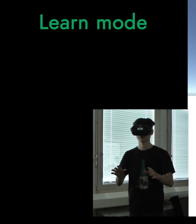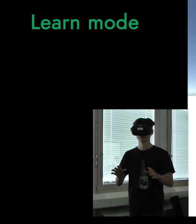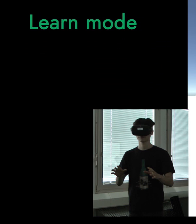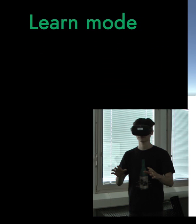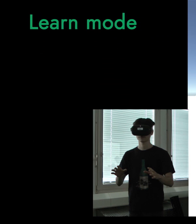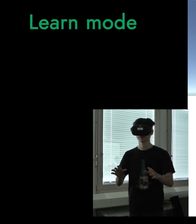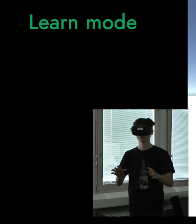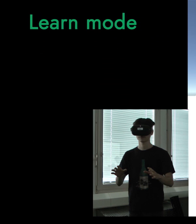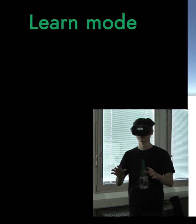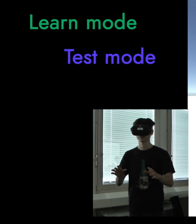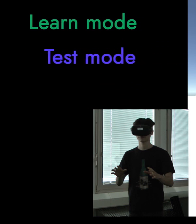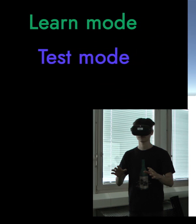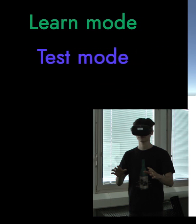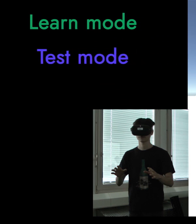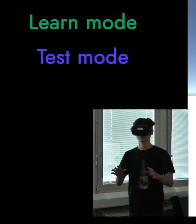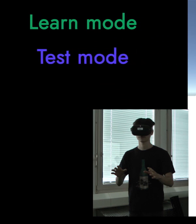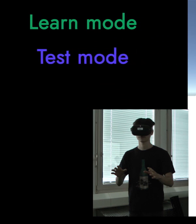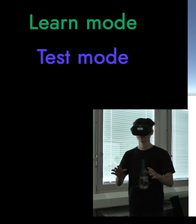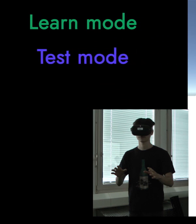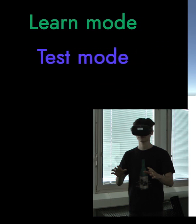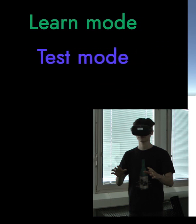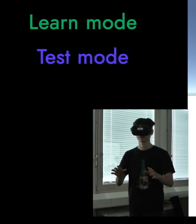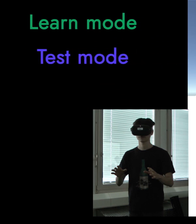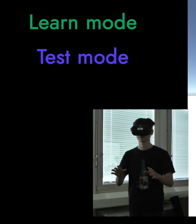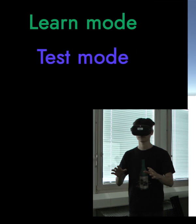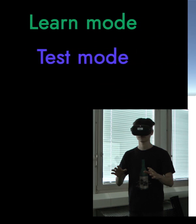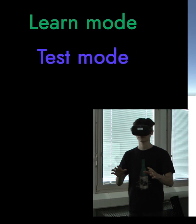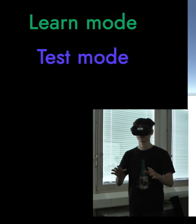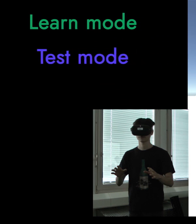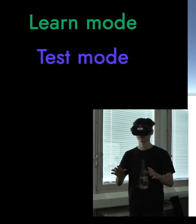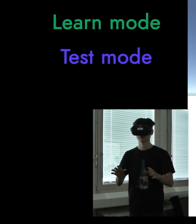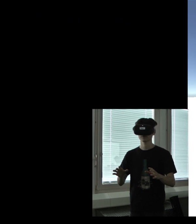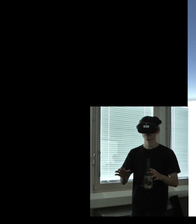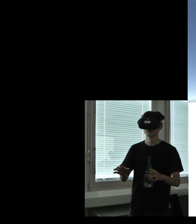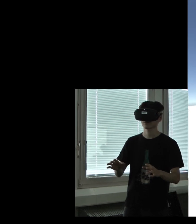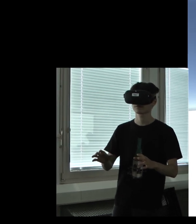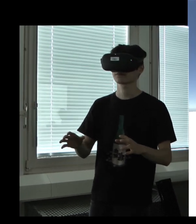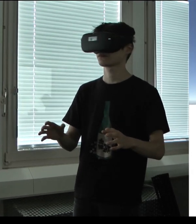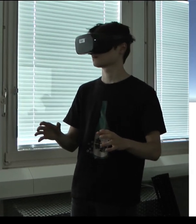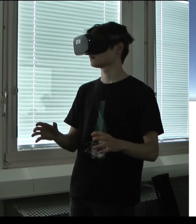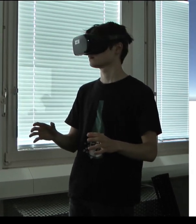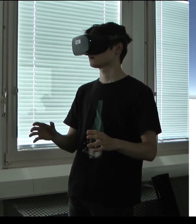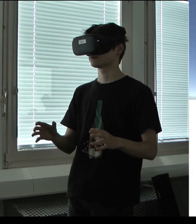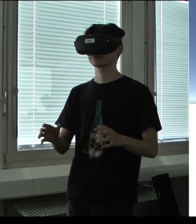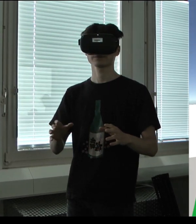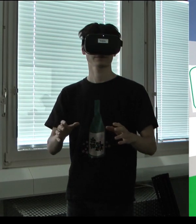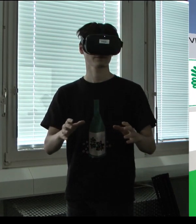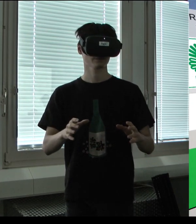The application has a learn mode and a test mode, which can be accessed from the start menu. To make the hands visible in VR, we use